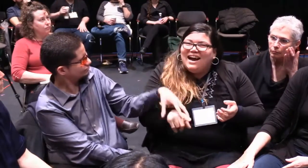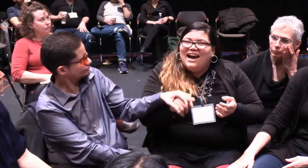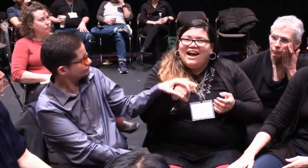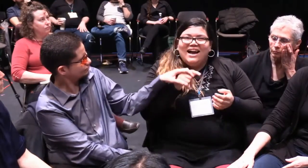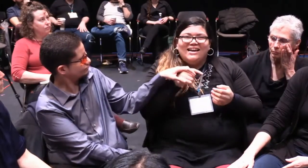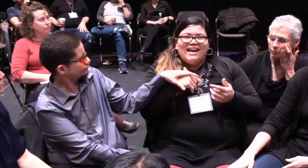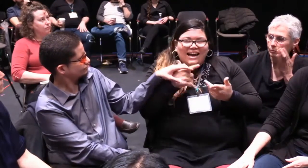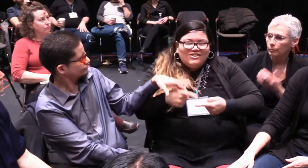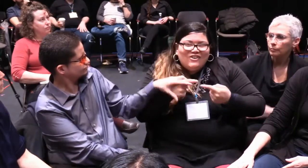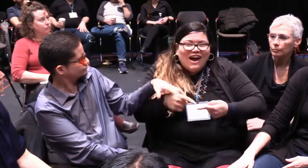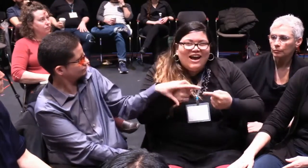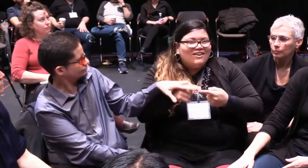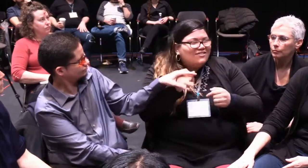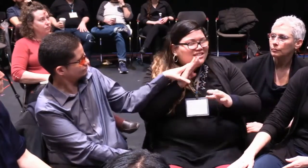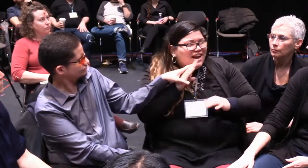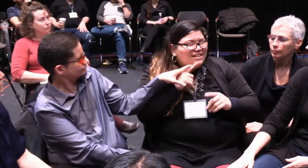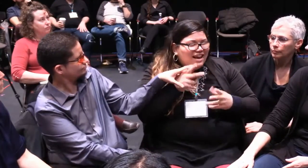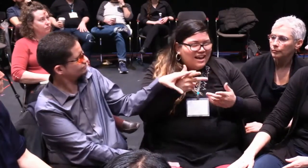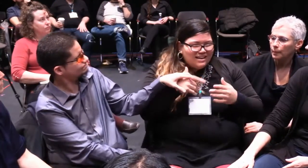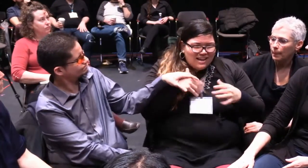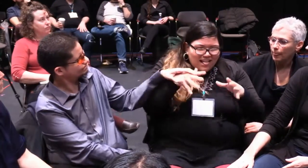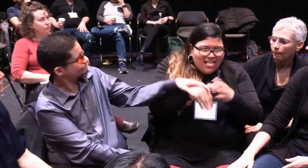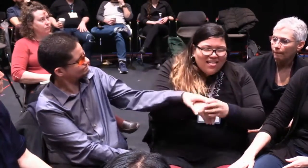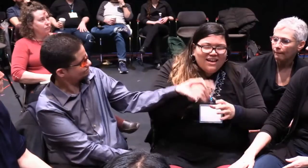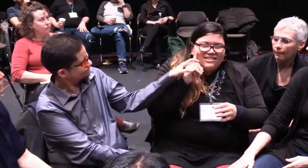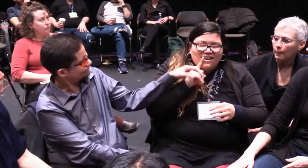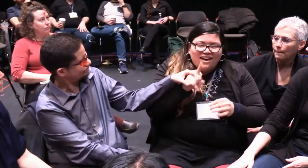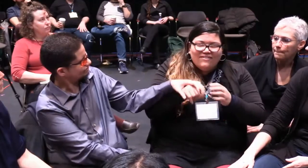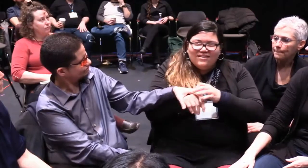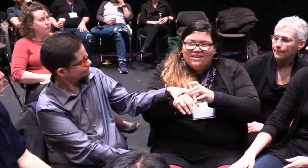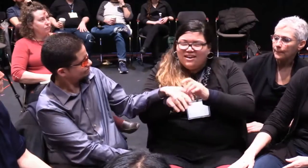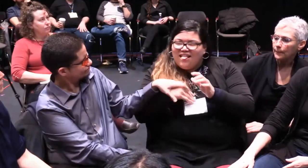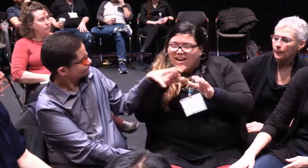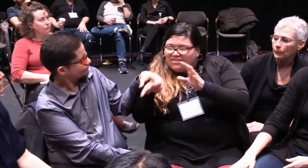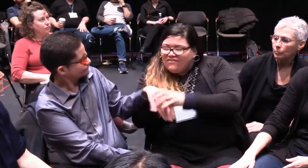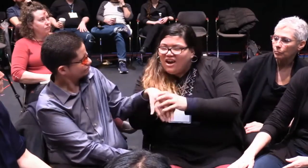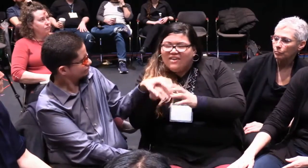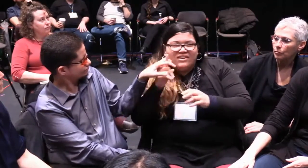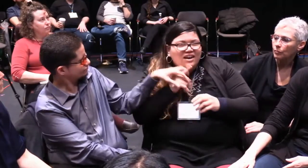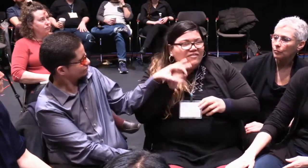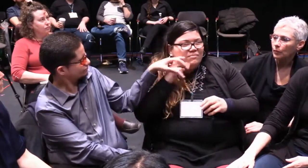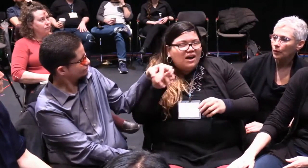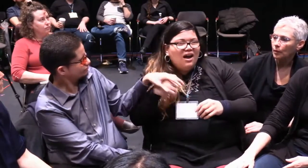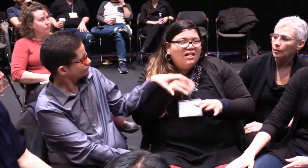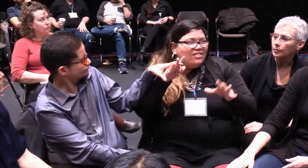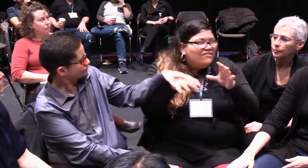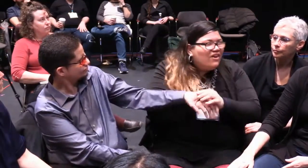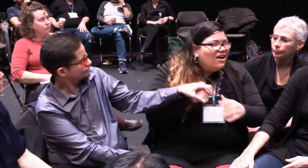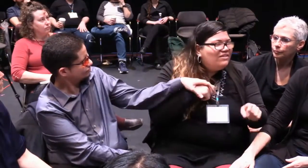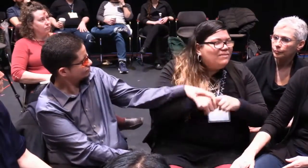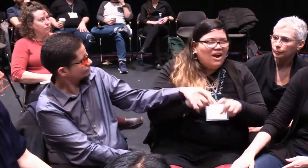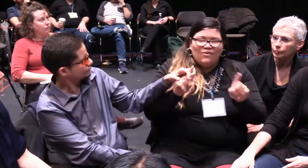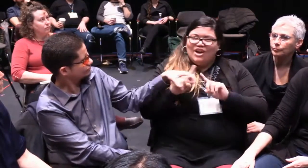So it really comes down to the essential question of humanity and how do I interact with all of those worlds.